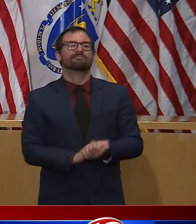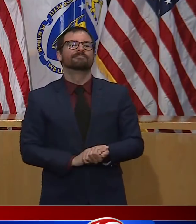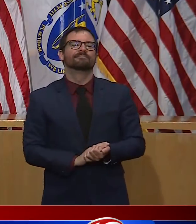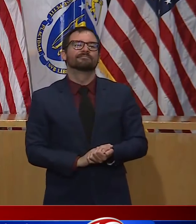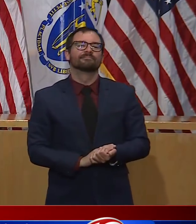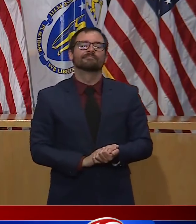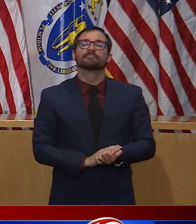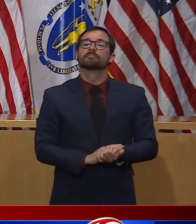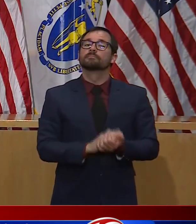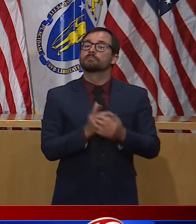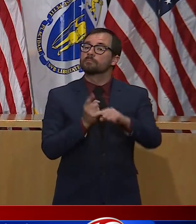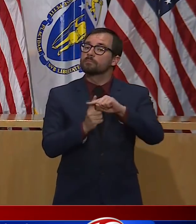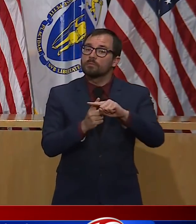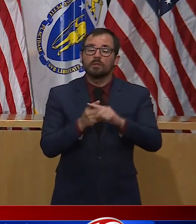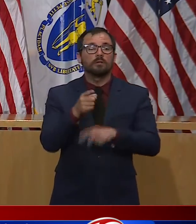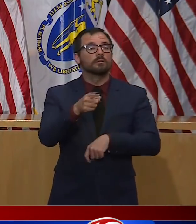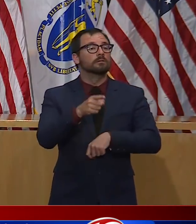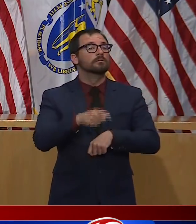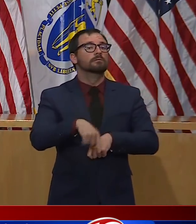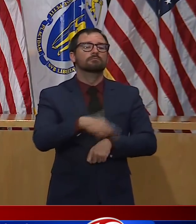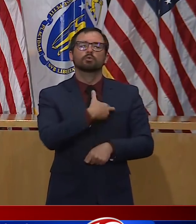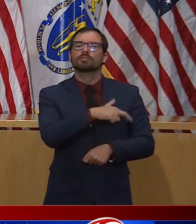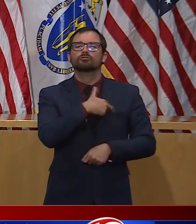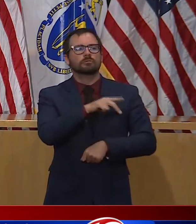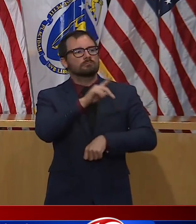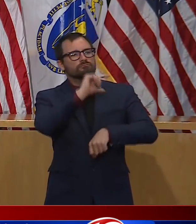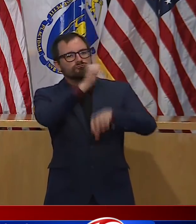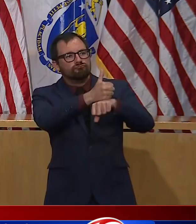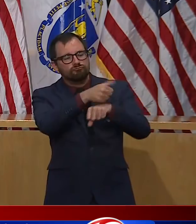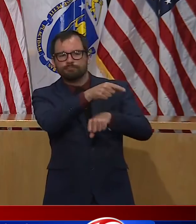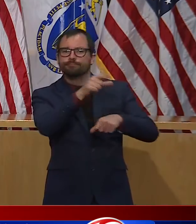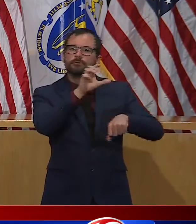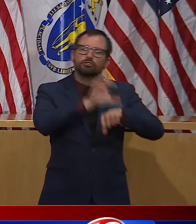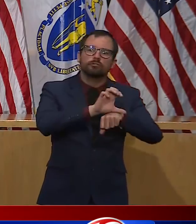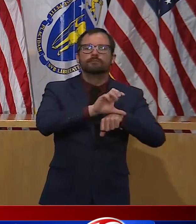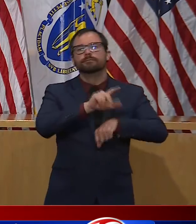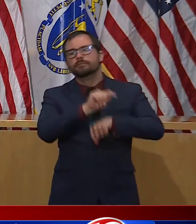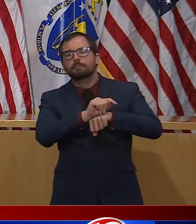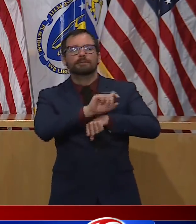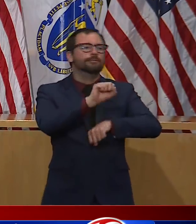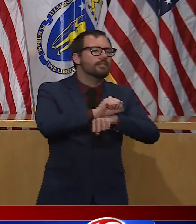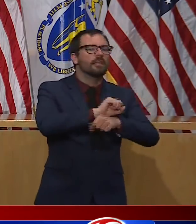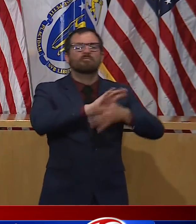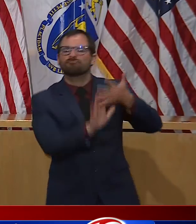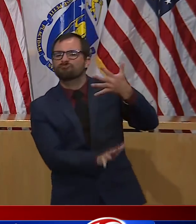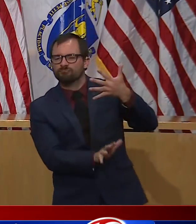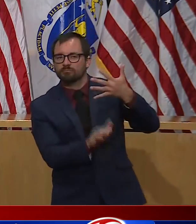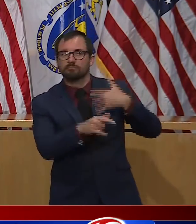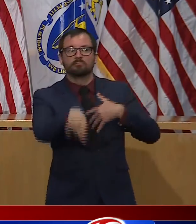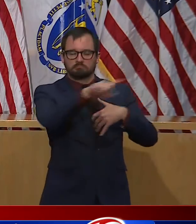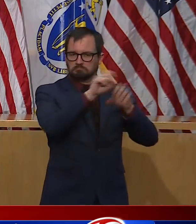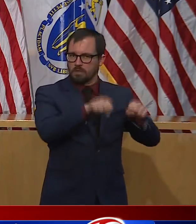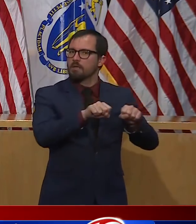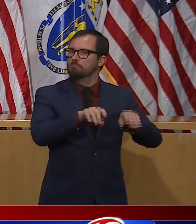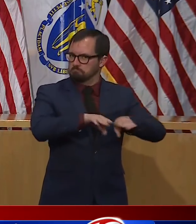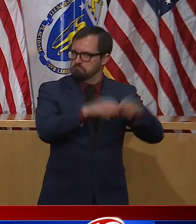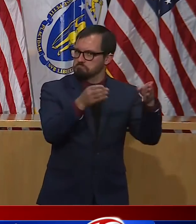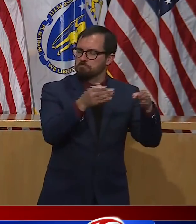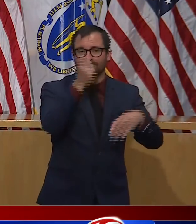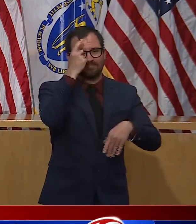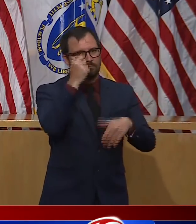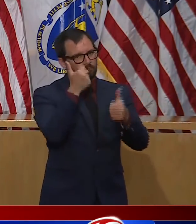facilities and recreation activities may also resume starting a week from now, as well as in accordance with those new rules.